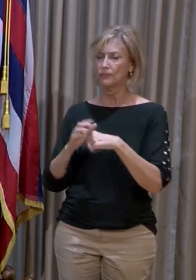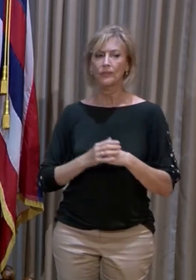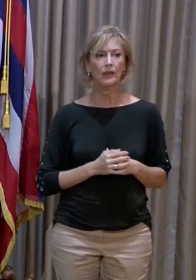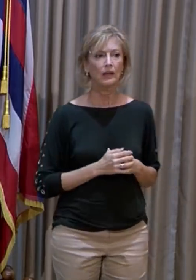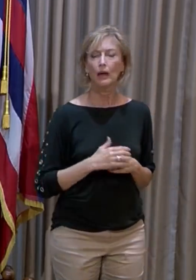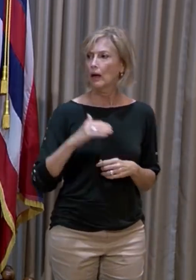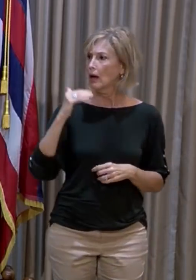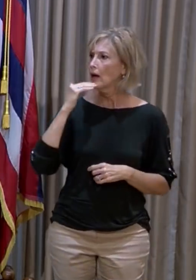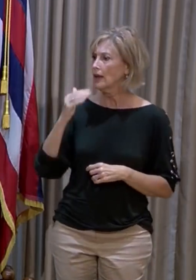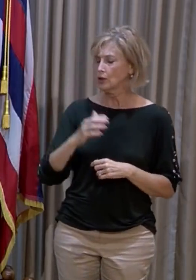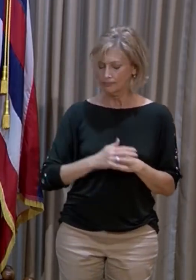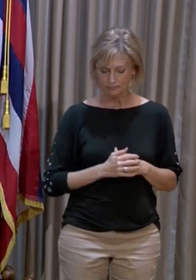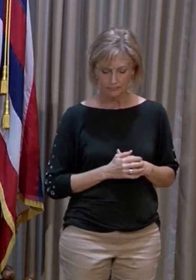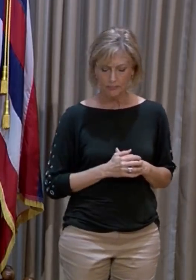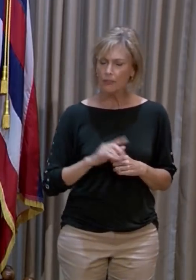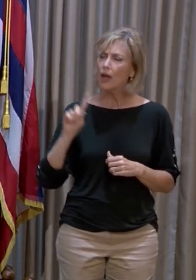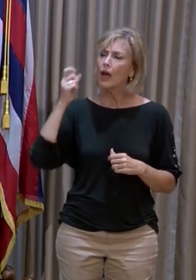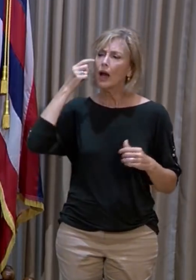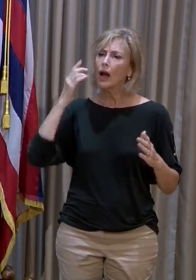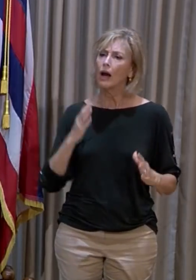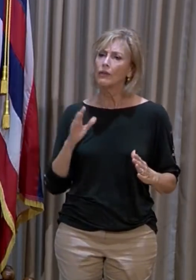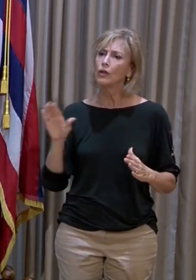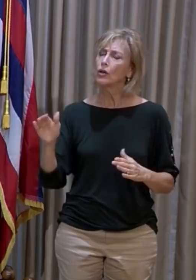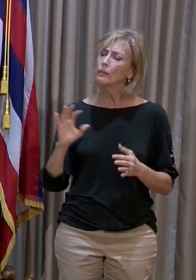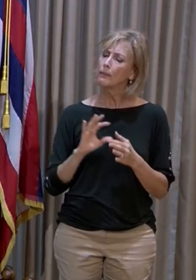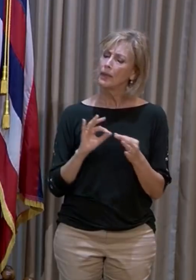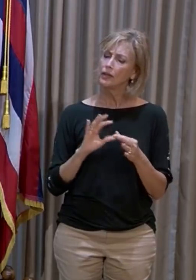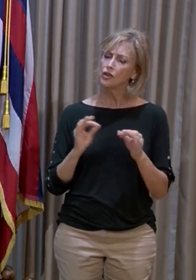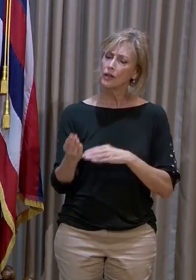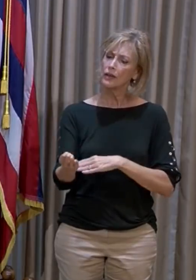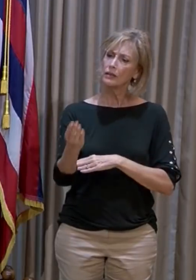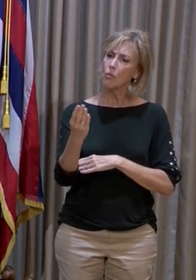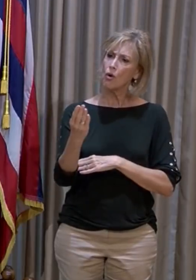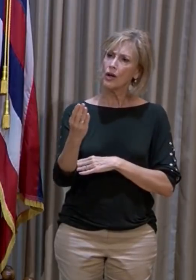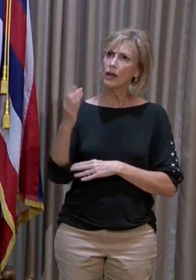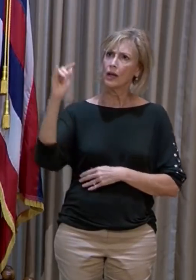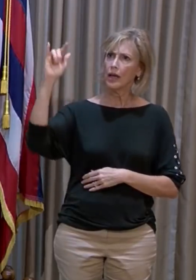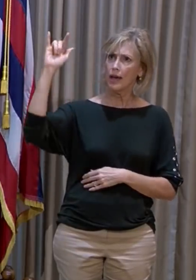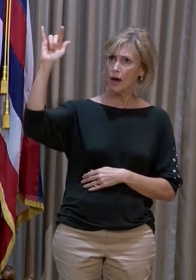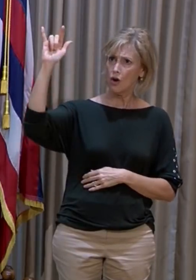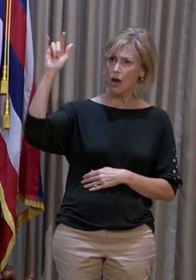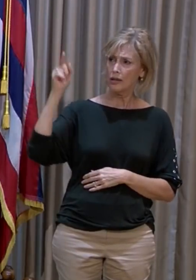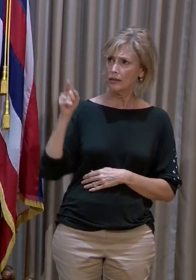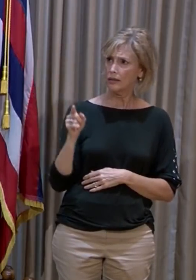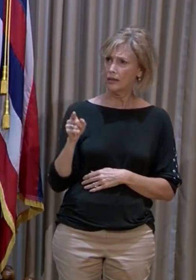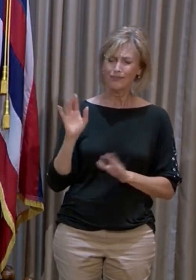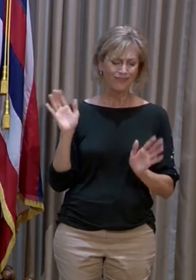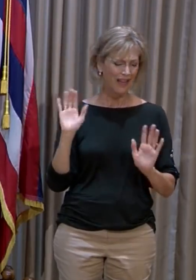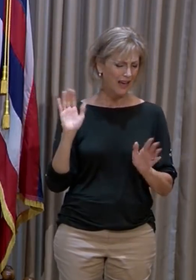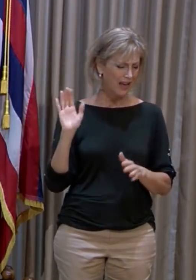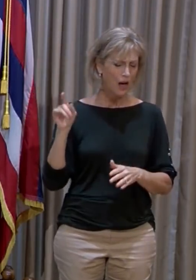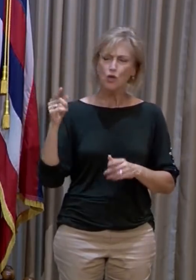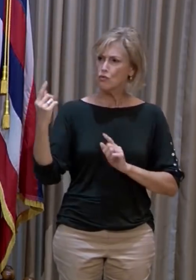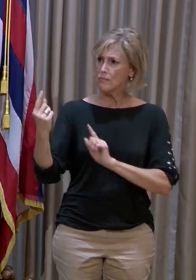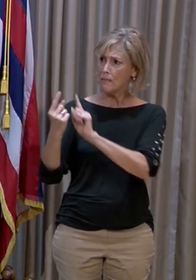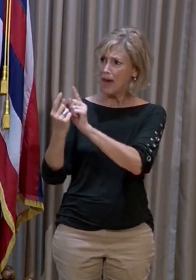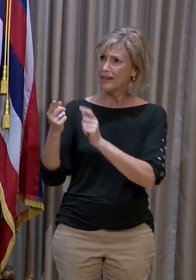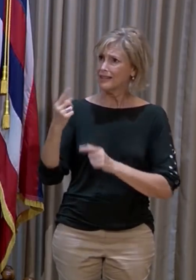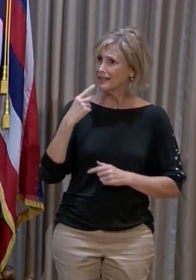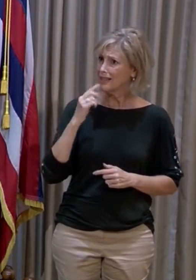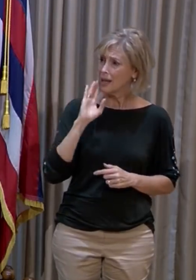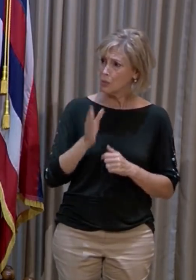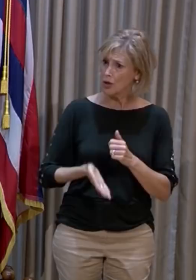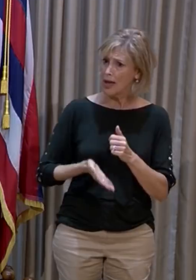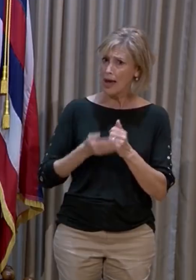Yes, thank you, Jody. Governor Ige, you mentioned this morning that the airlines had, you had met with the airlines and they said that they would help